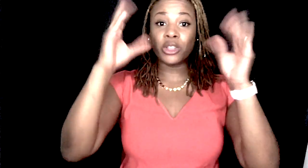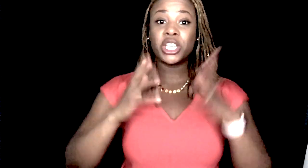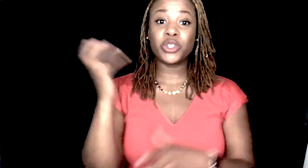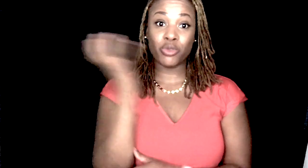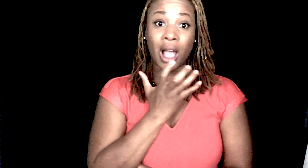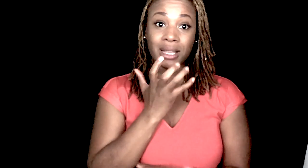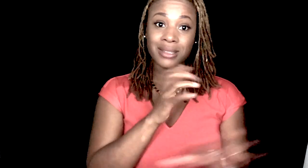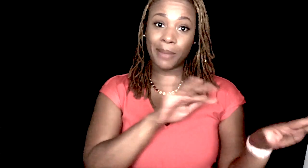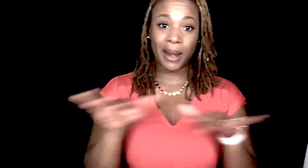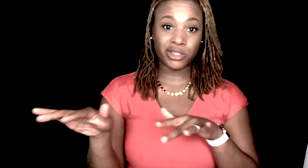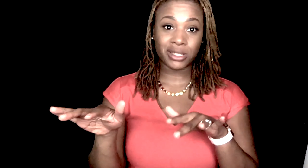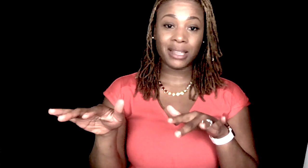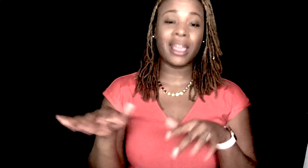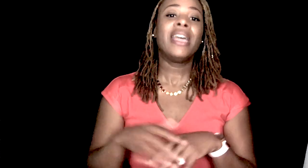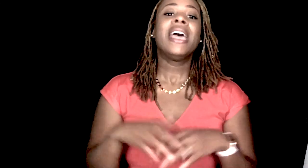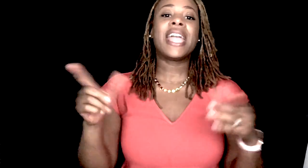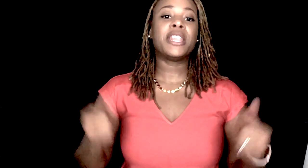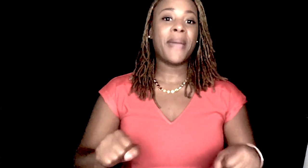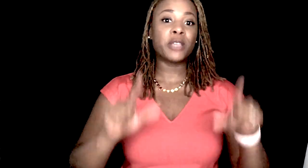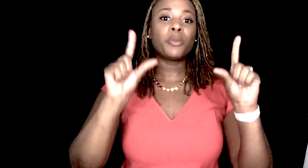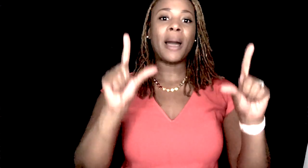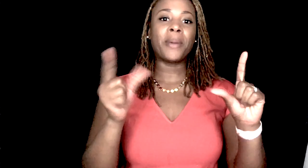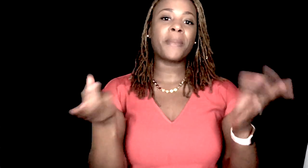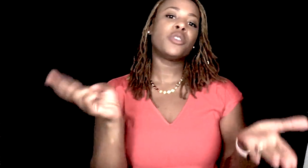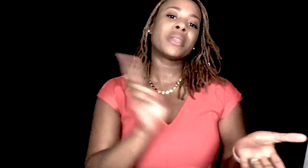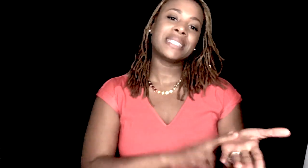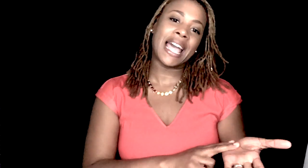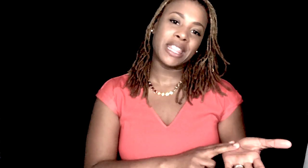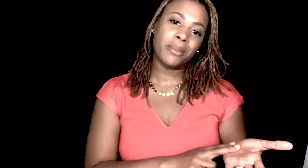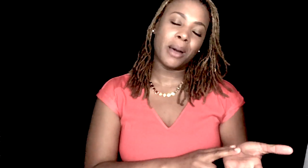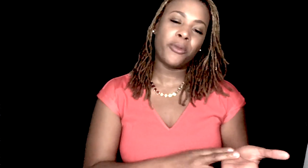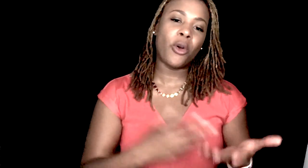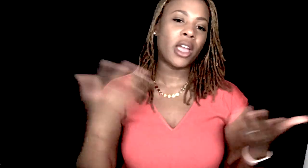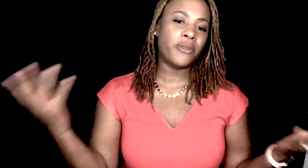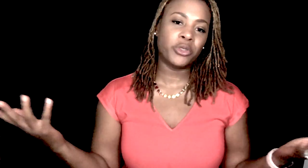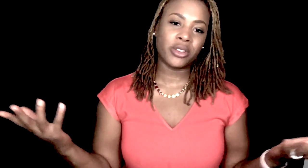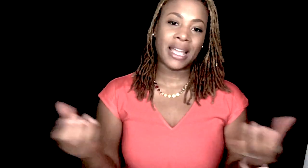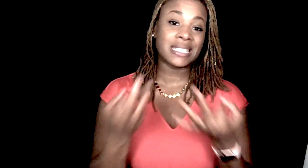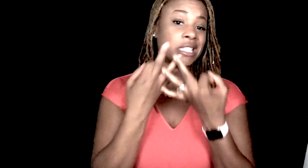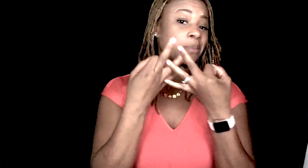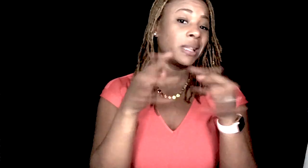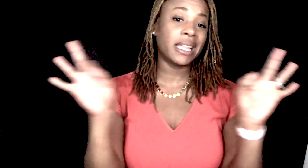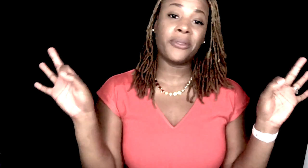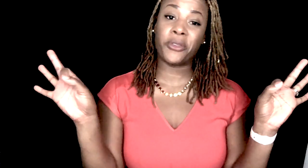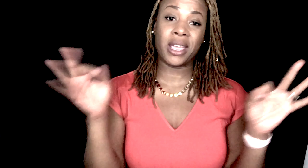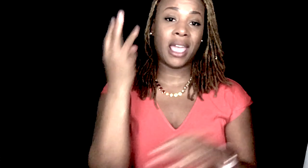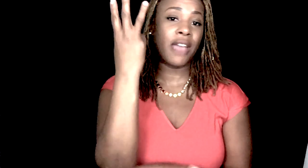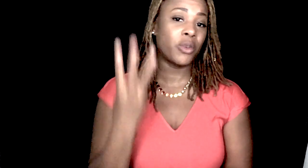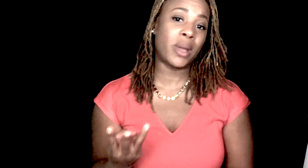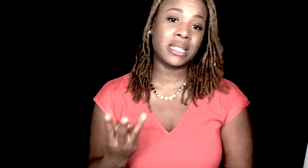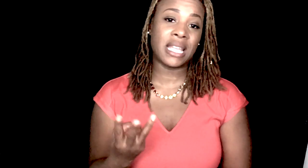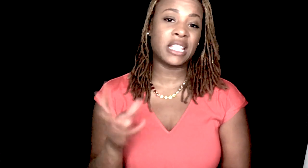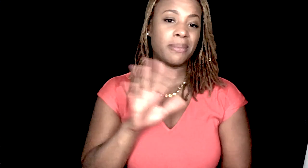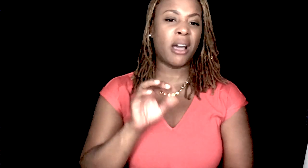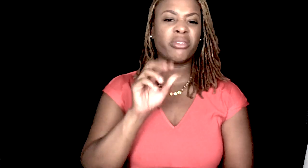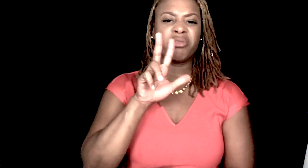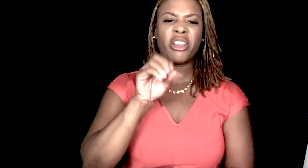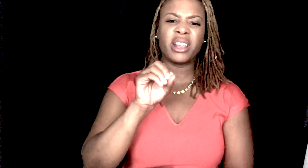Teacher Rocks, type it out just like that, and the page will pop up and you can sign them up for a future class, and it's completely free every Wednesday. It's about 30 to